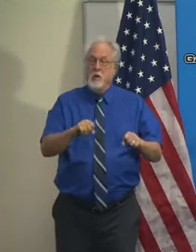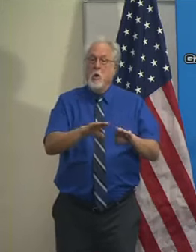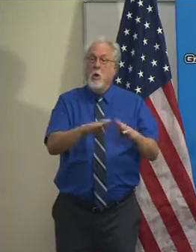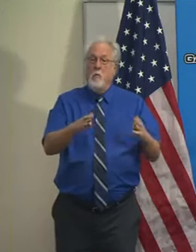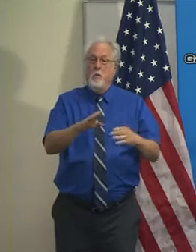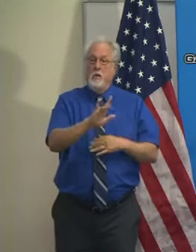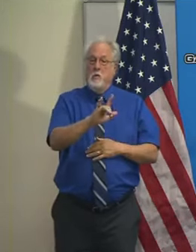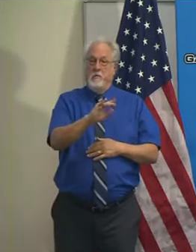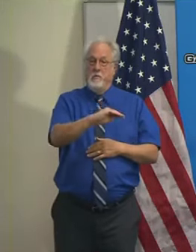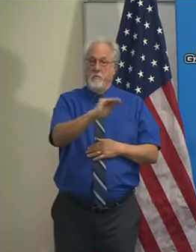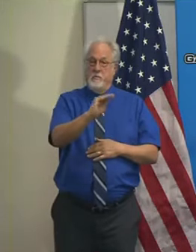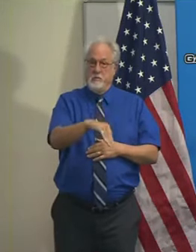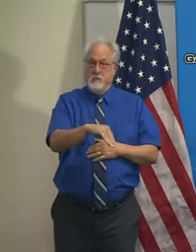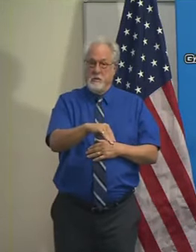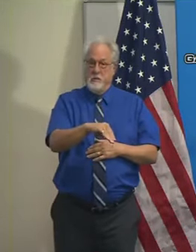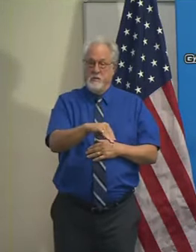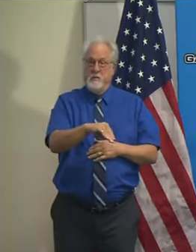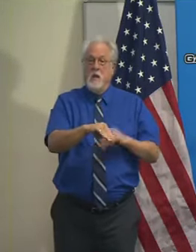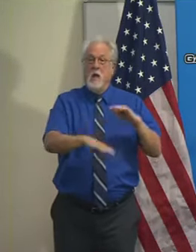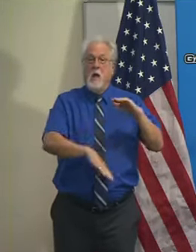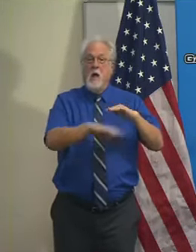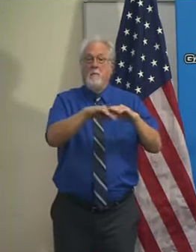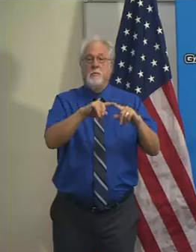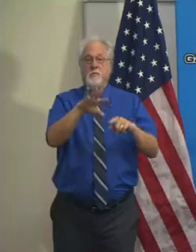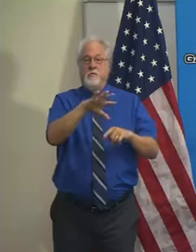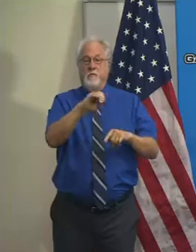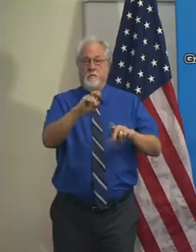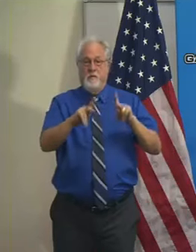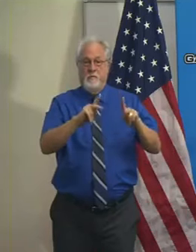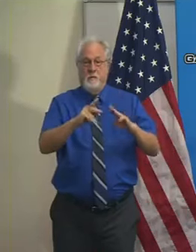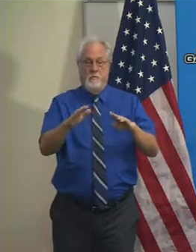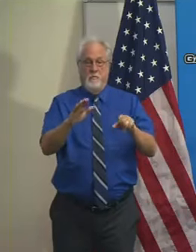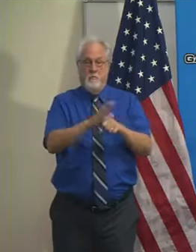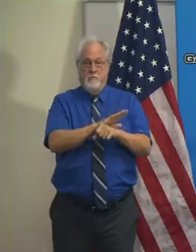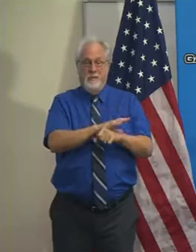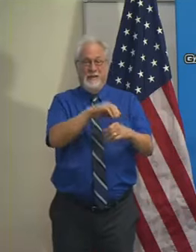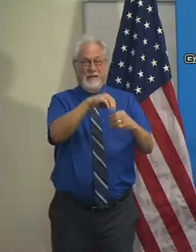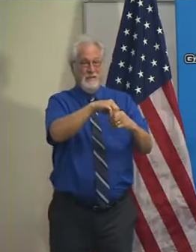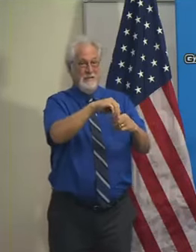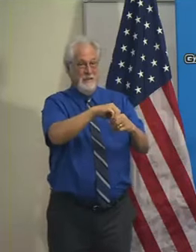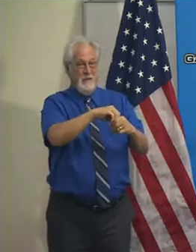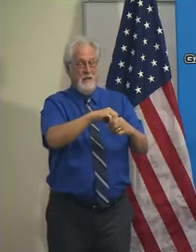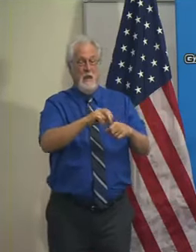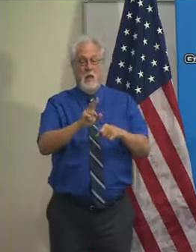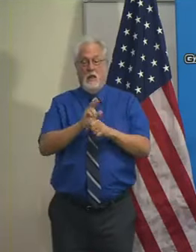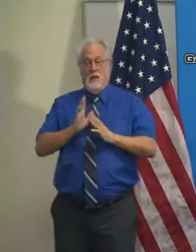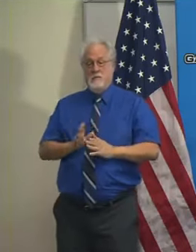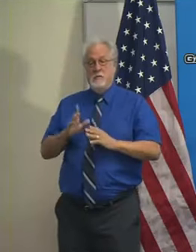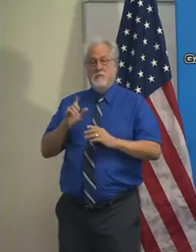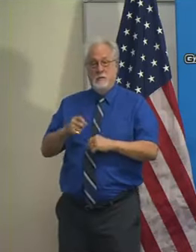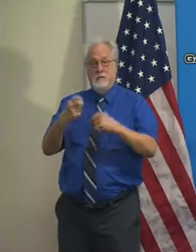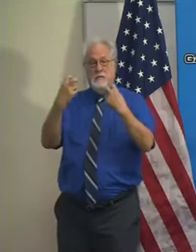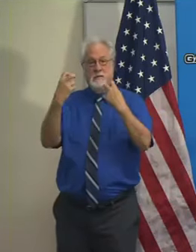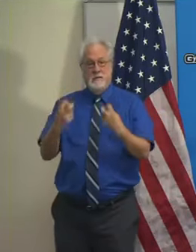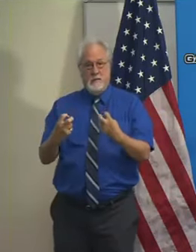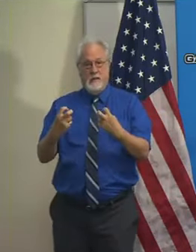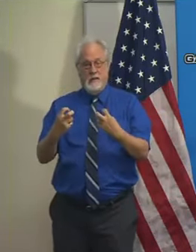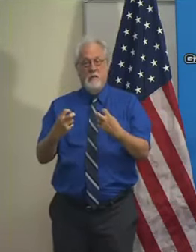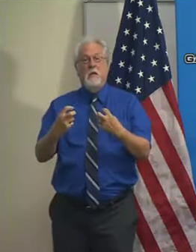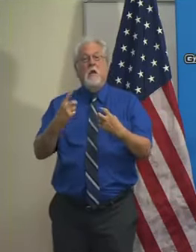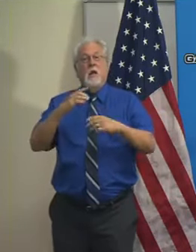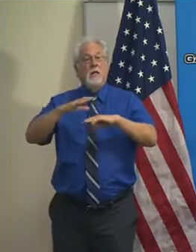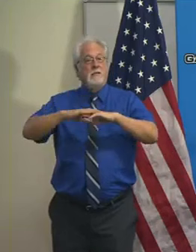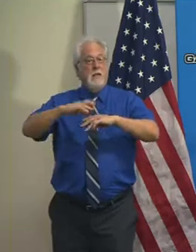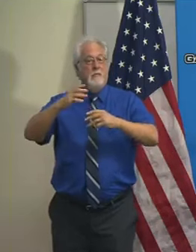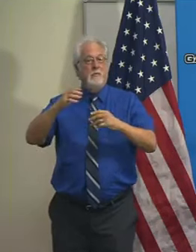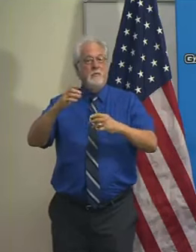open at 25% capacity, up to 50 people total. Indoors, customers will have to be seated for table-side service